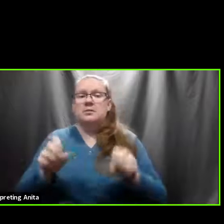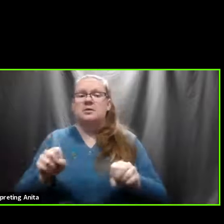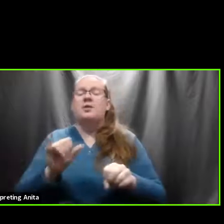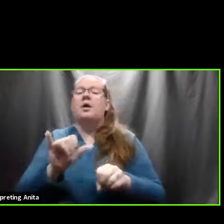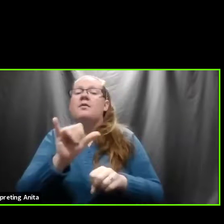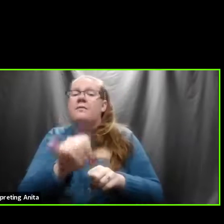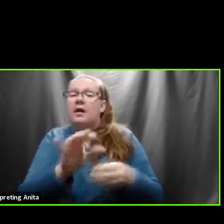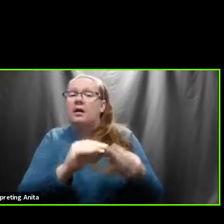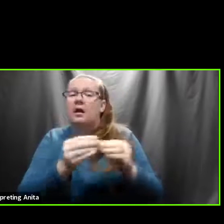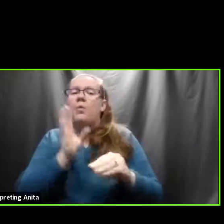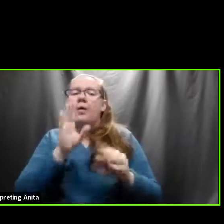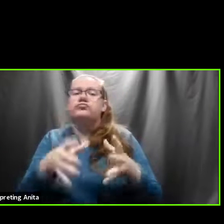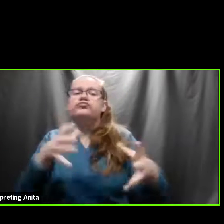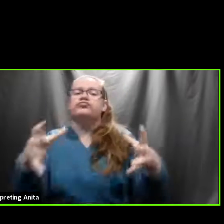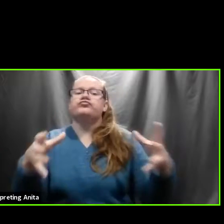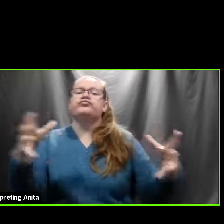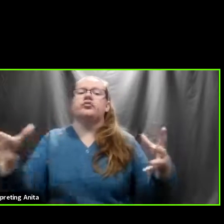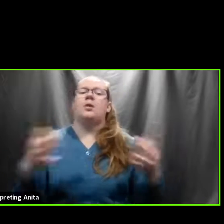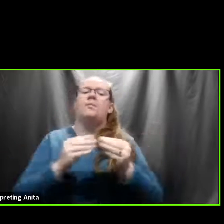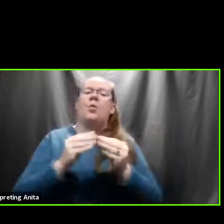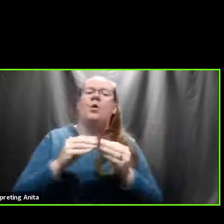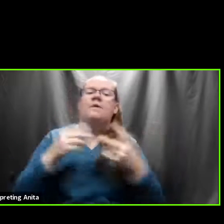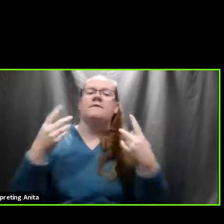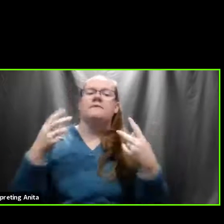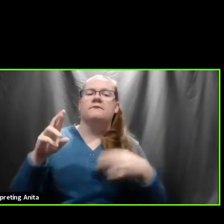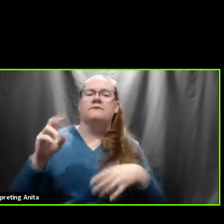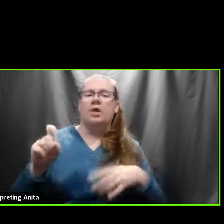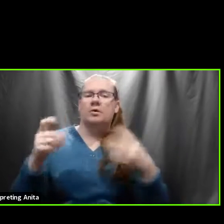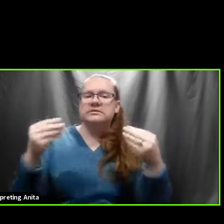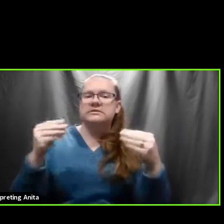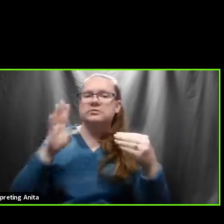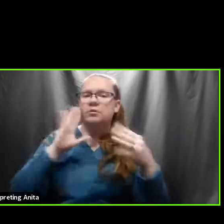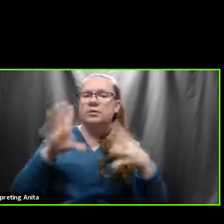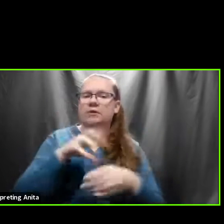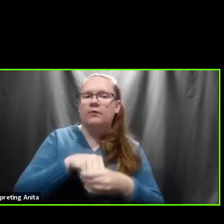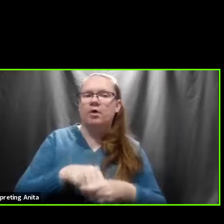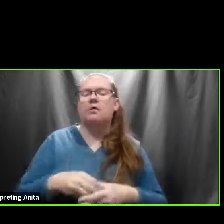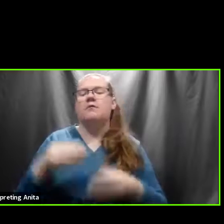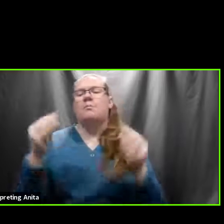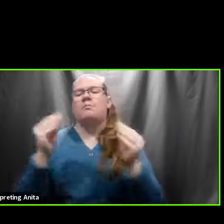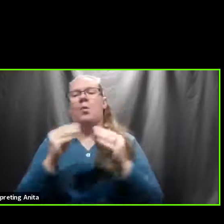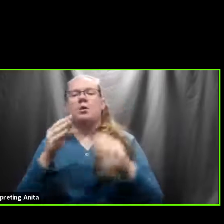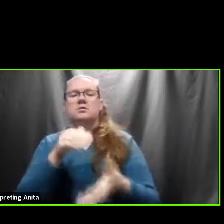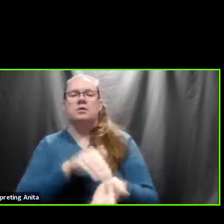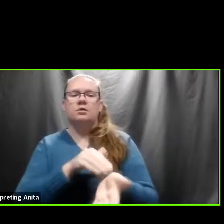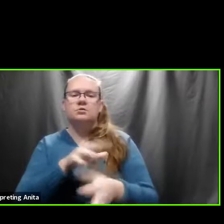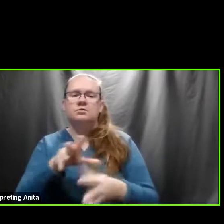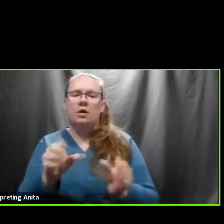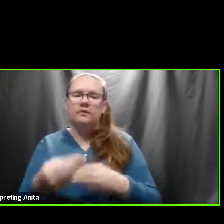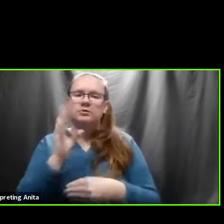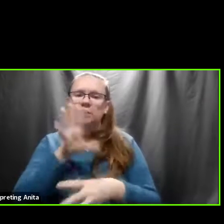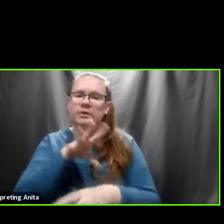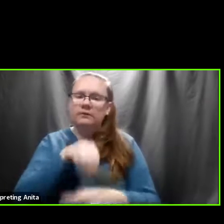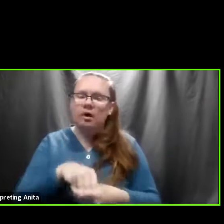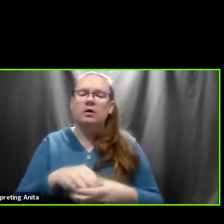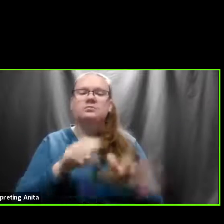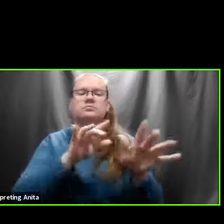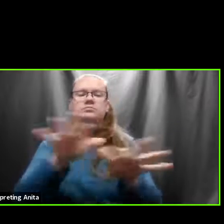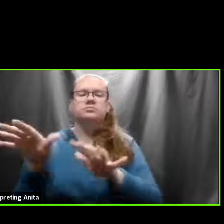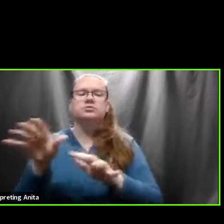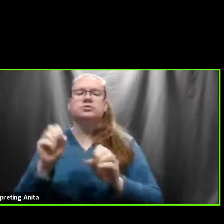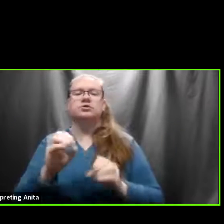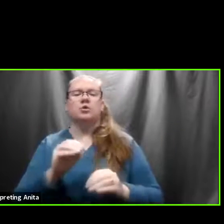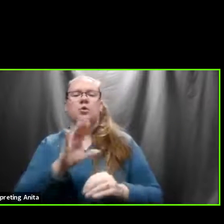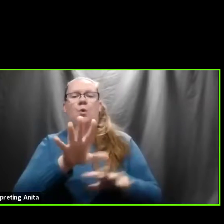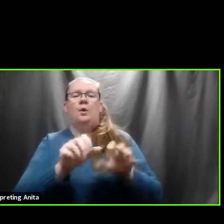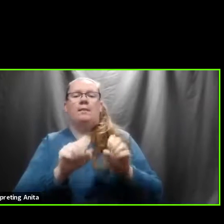you know, you're going to have other pharmacies, you're going to have other entities be able to give the vaccine. So your, your ability to, you know, walk a block